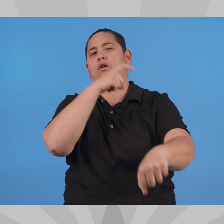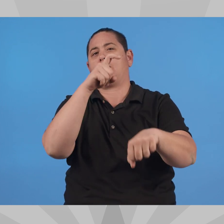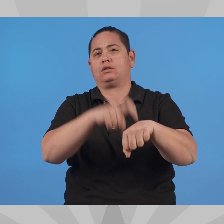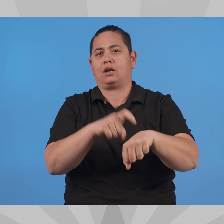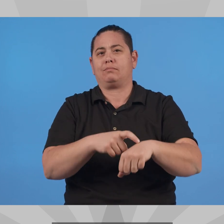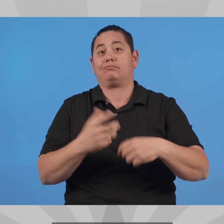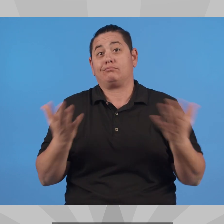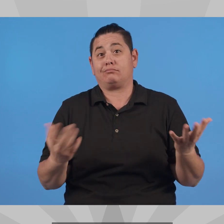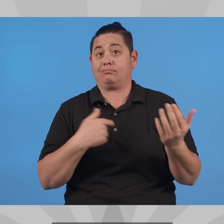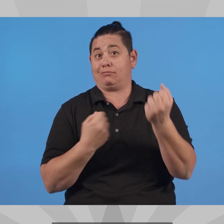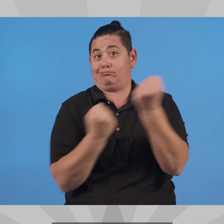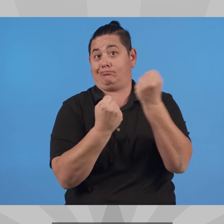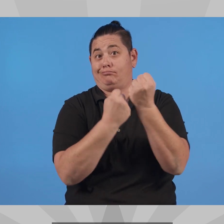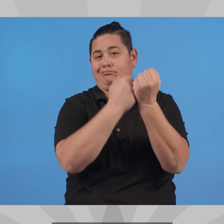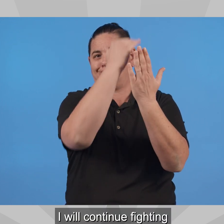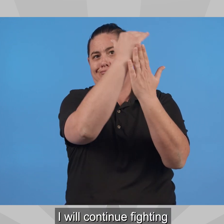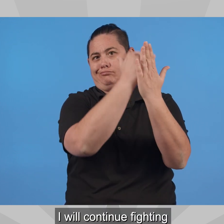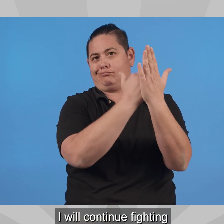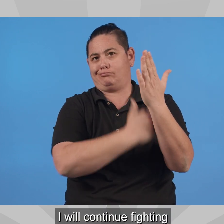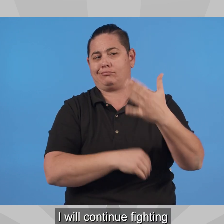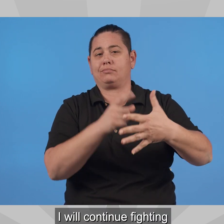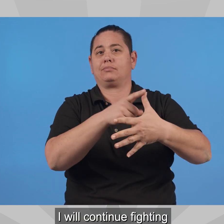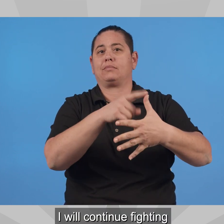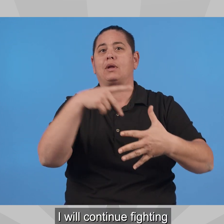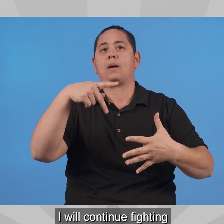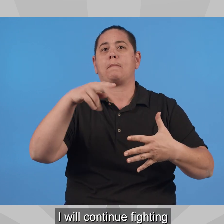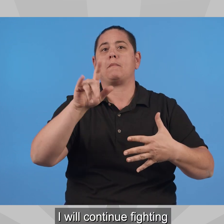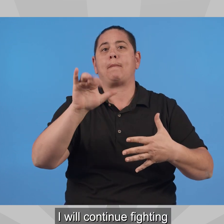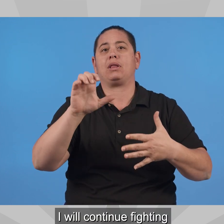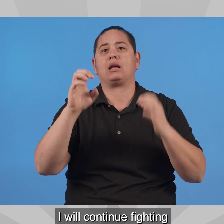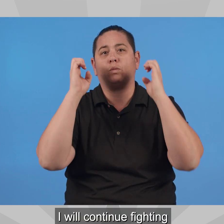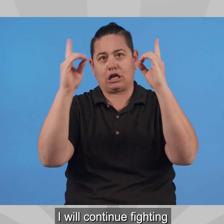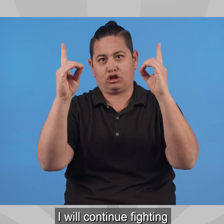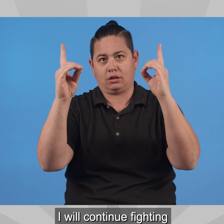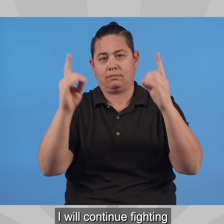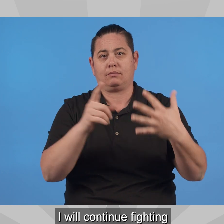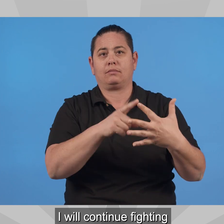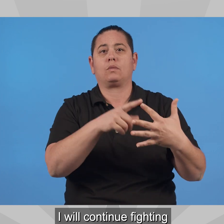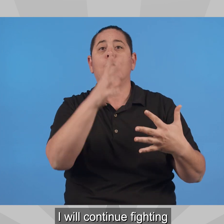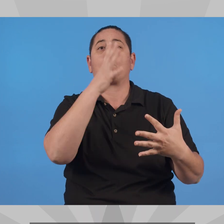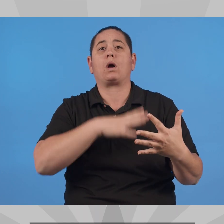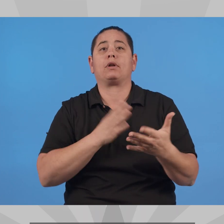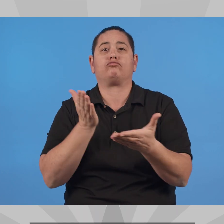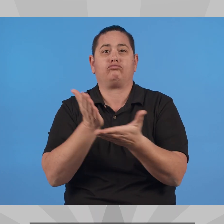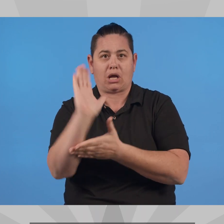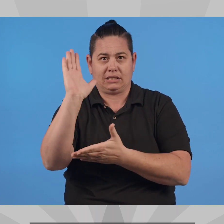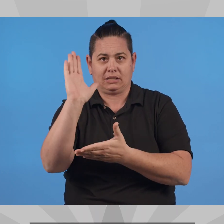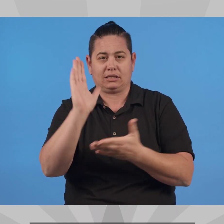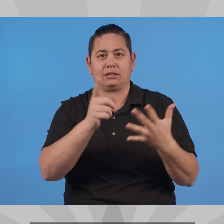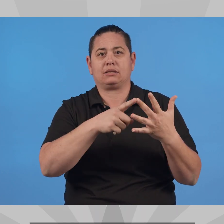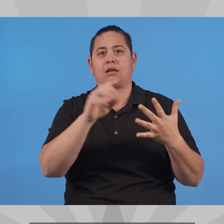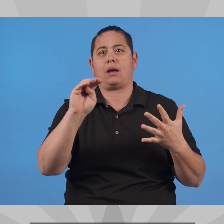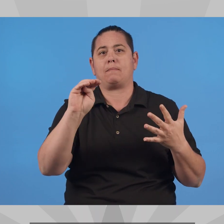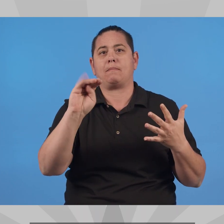As a lifelong educator, I will continue fighting for public education, women's rights,